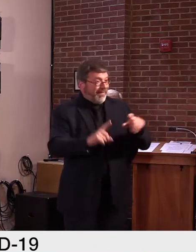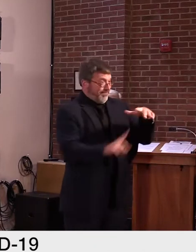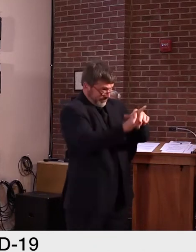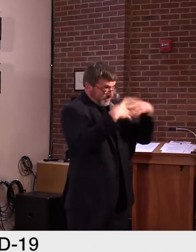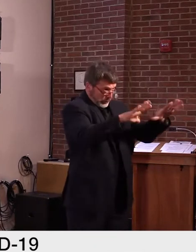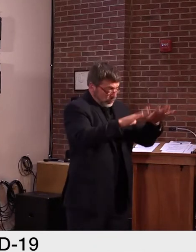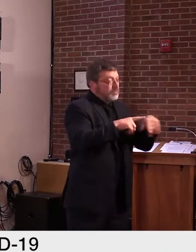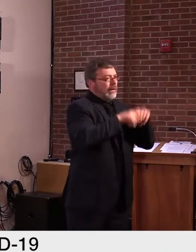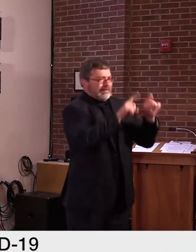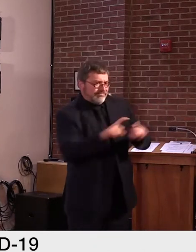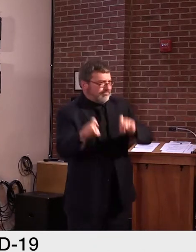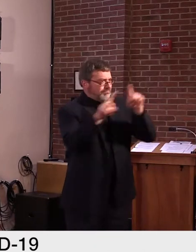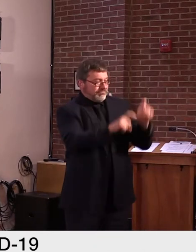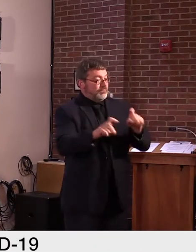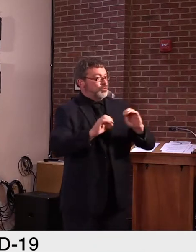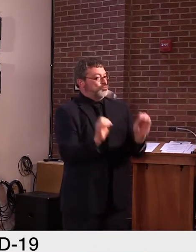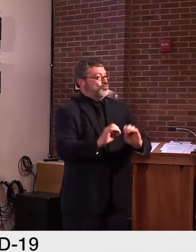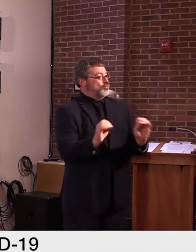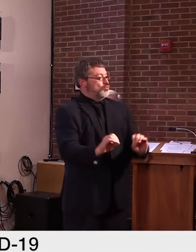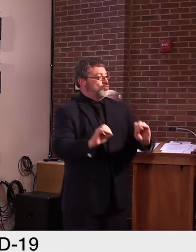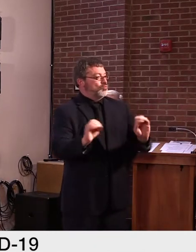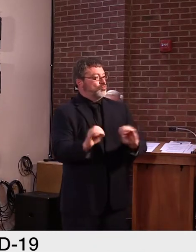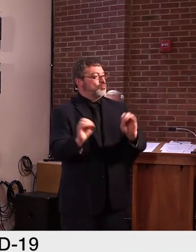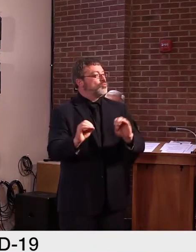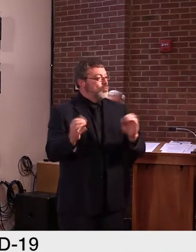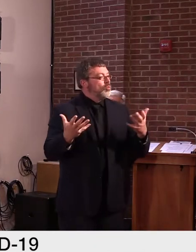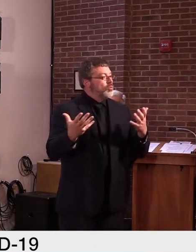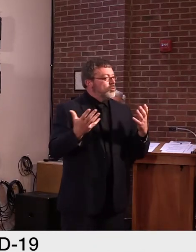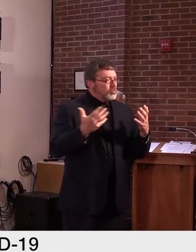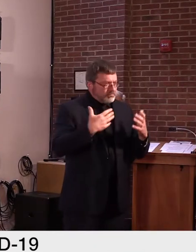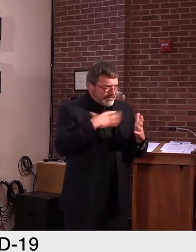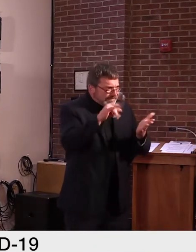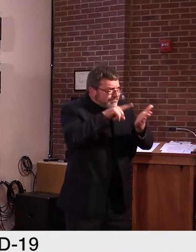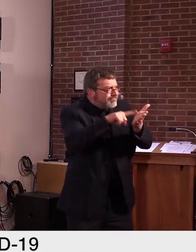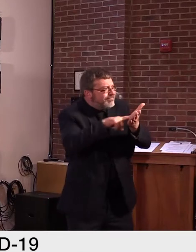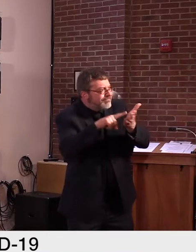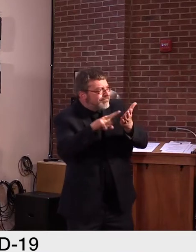identified as a close contact is, of course, quarantined.